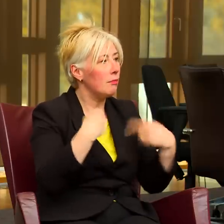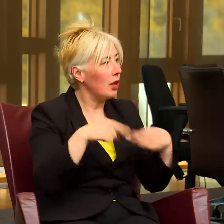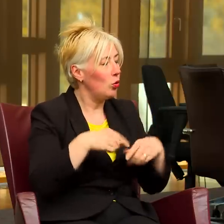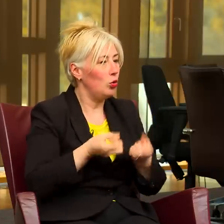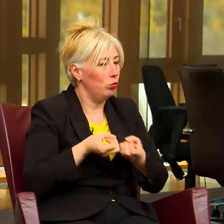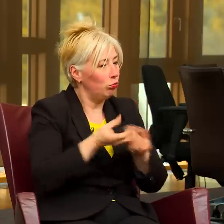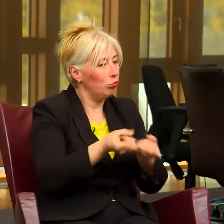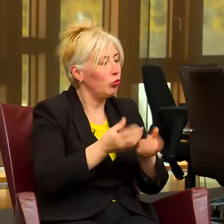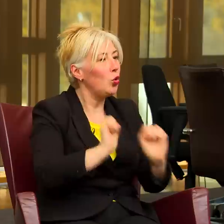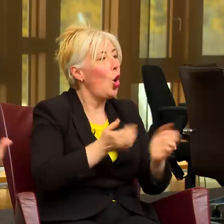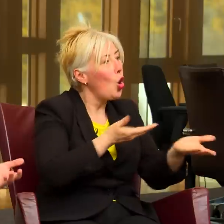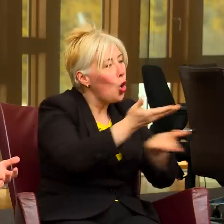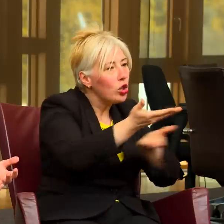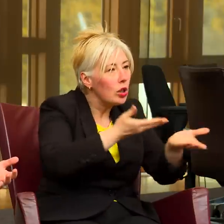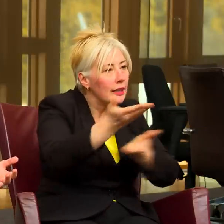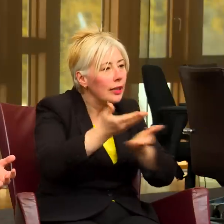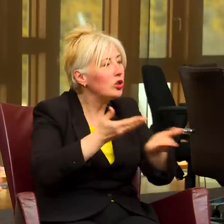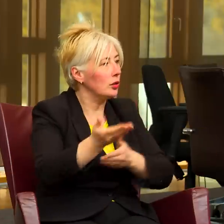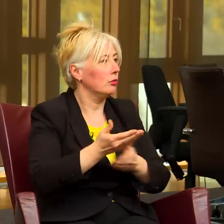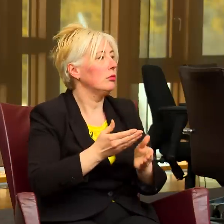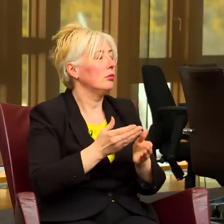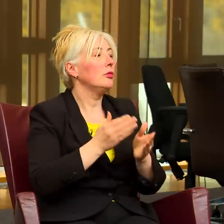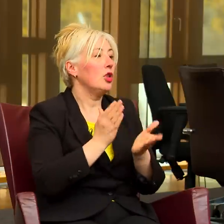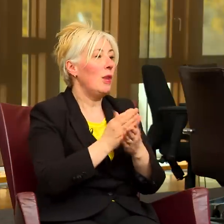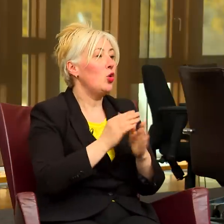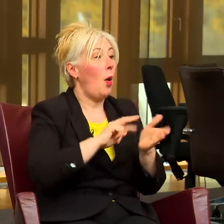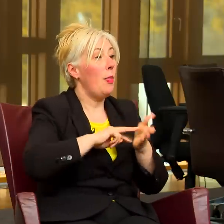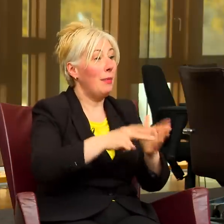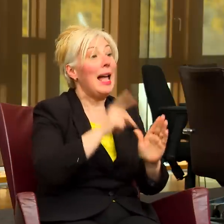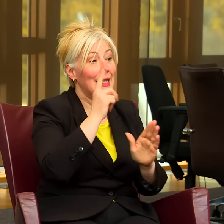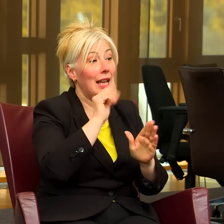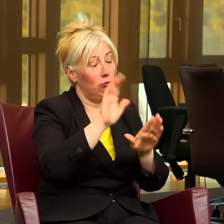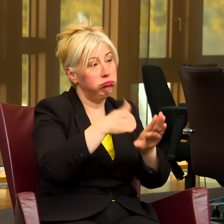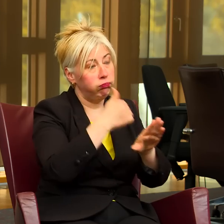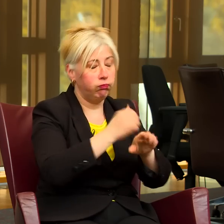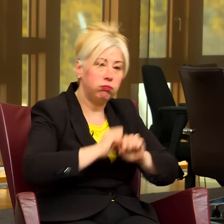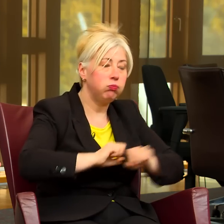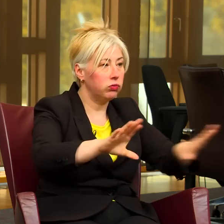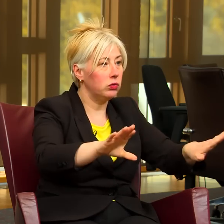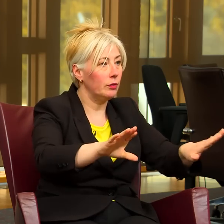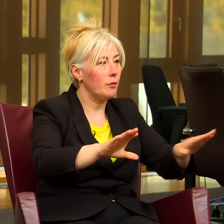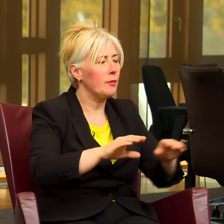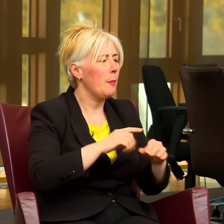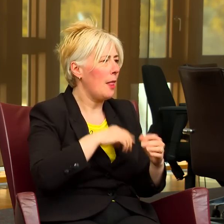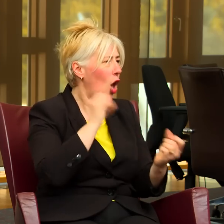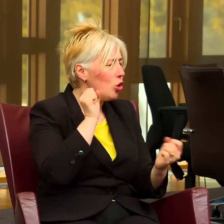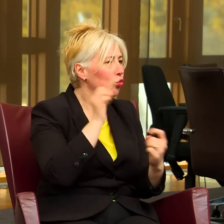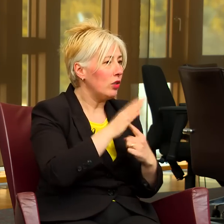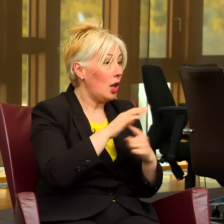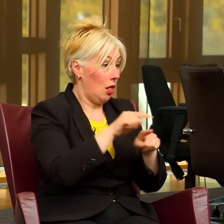process in delivering the plans and so we want to make sure that given the fact that it's critical that users get to